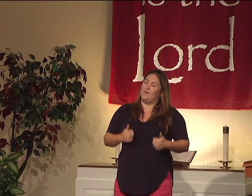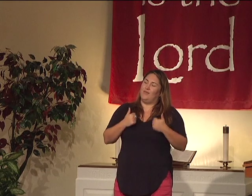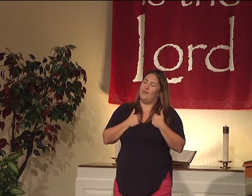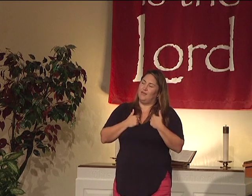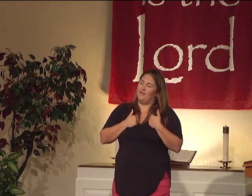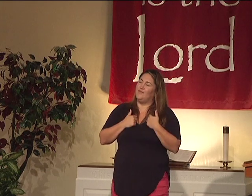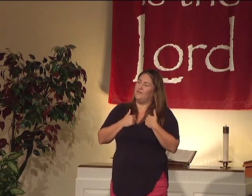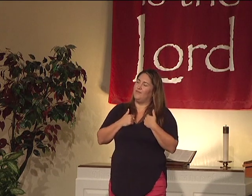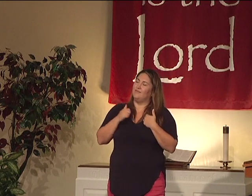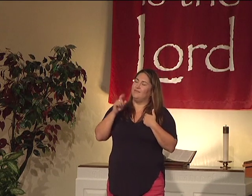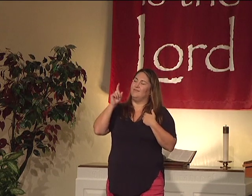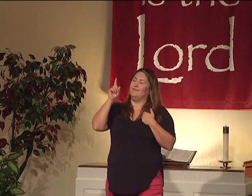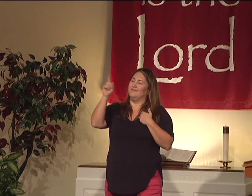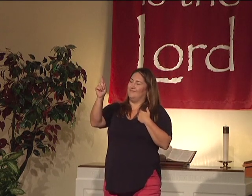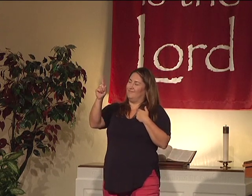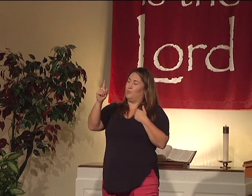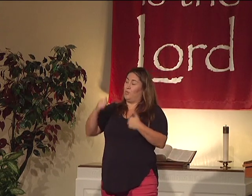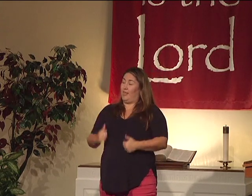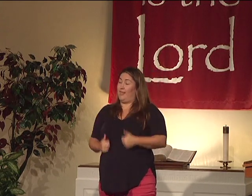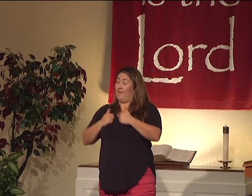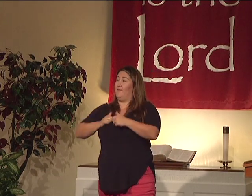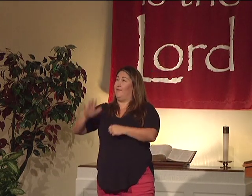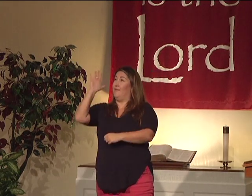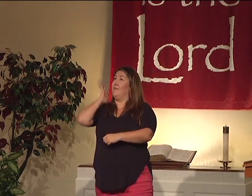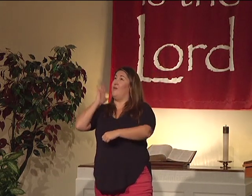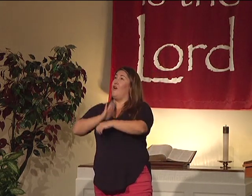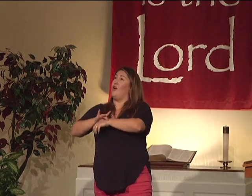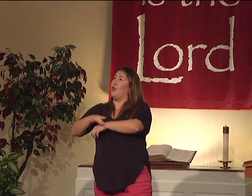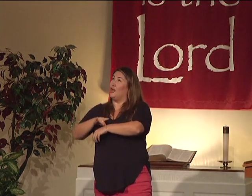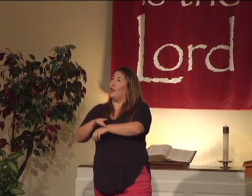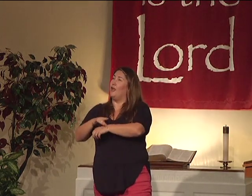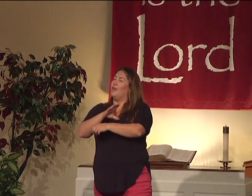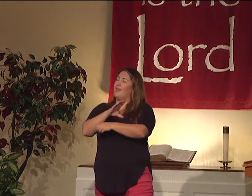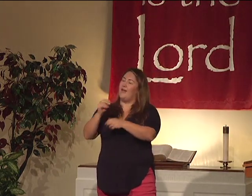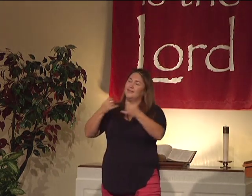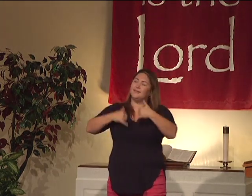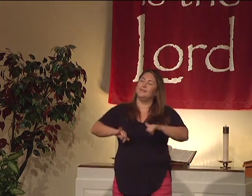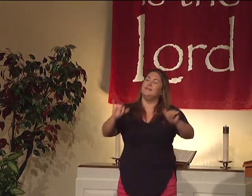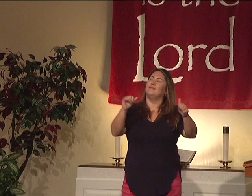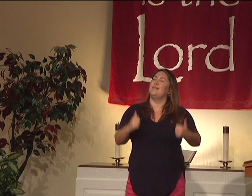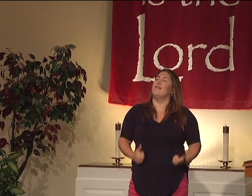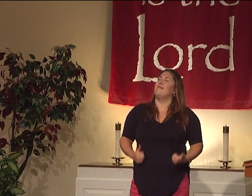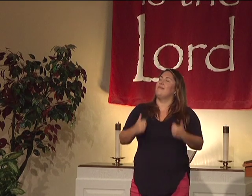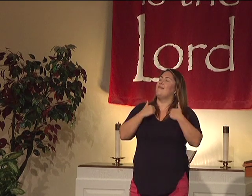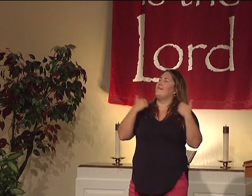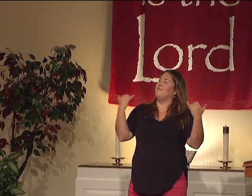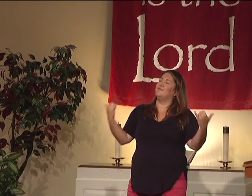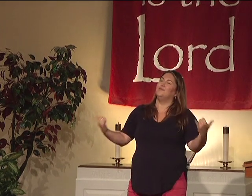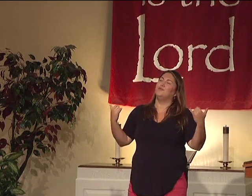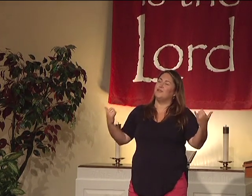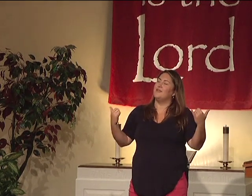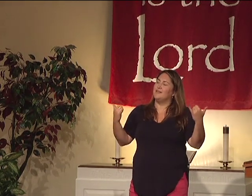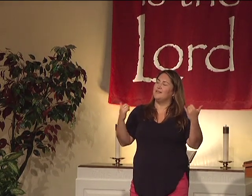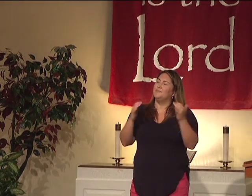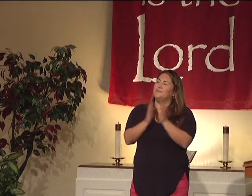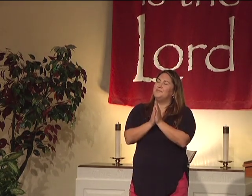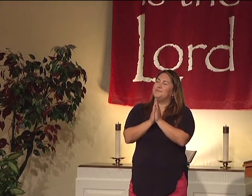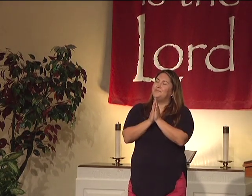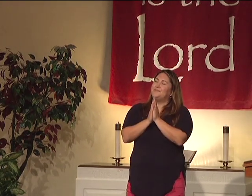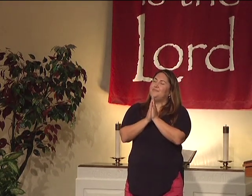You taught us and showed us how to live when you were living on earth and still you're alive today.